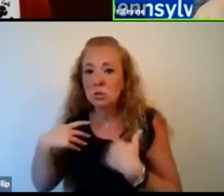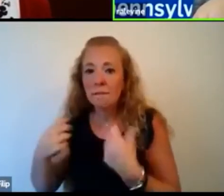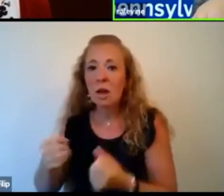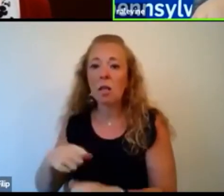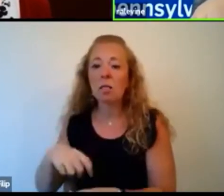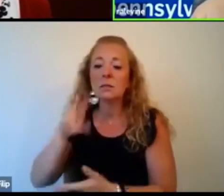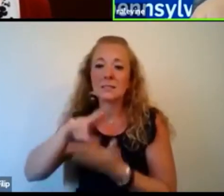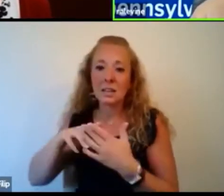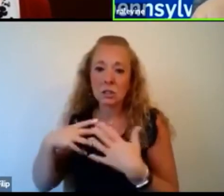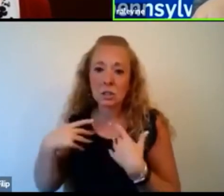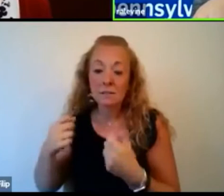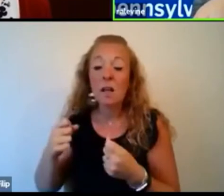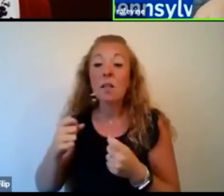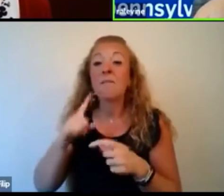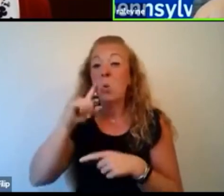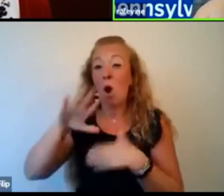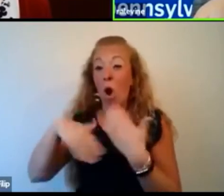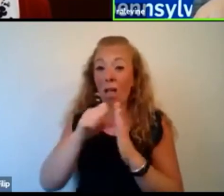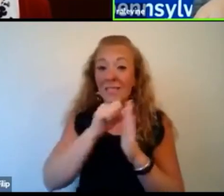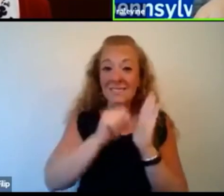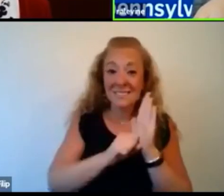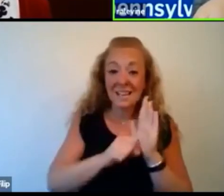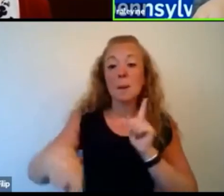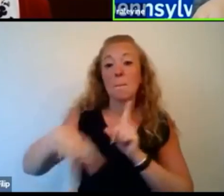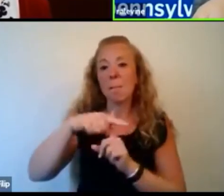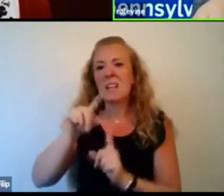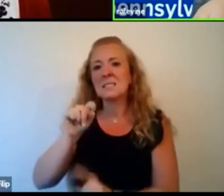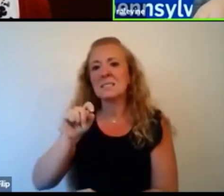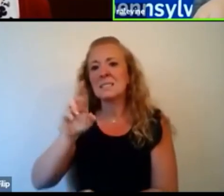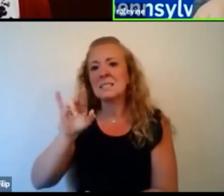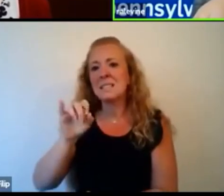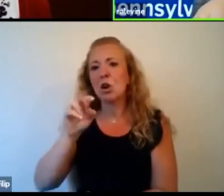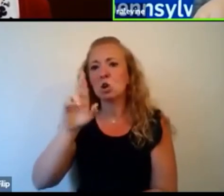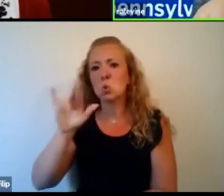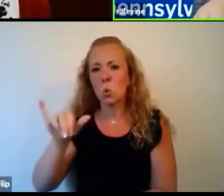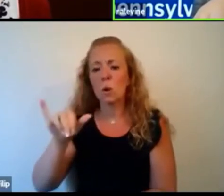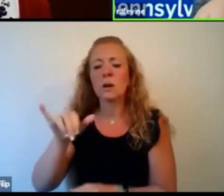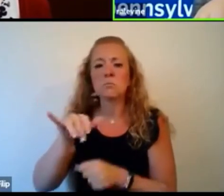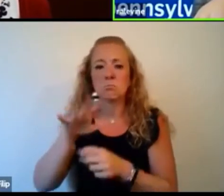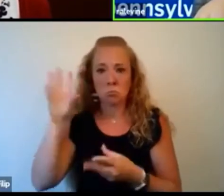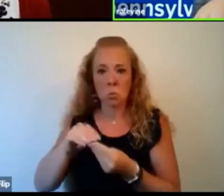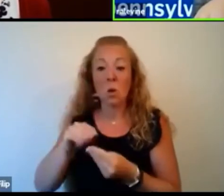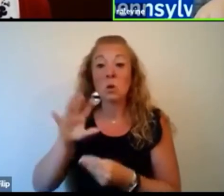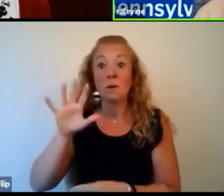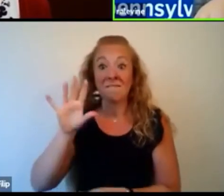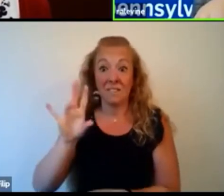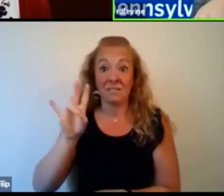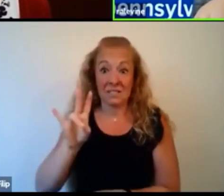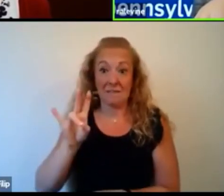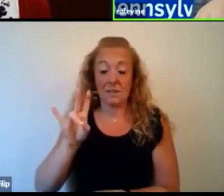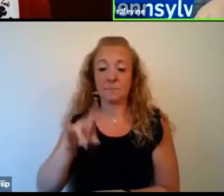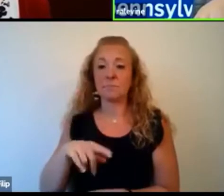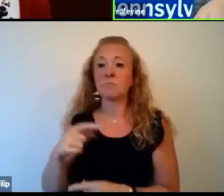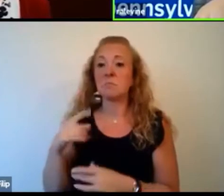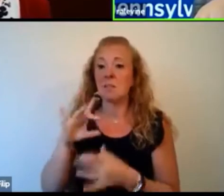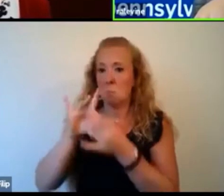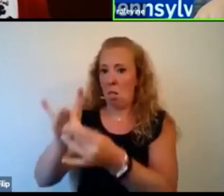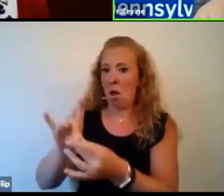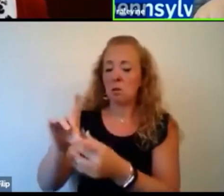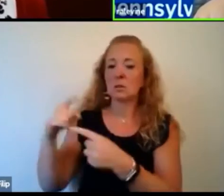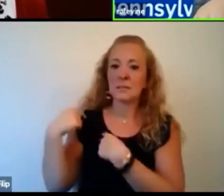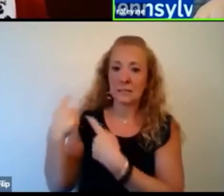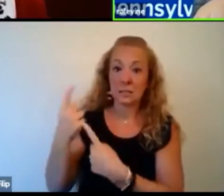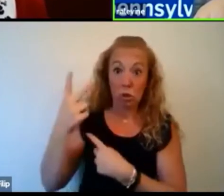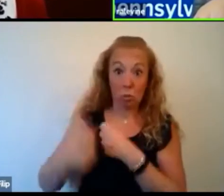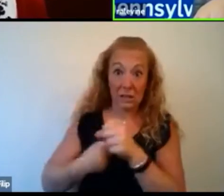the territories in the country. So there are 57 of us. That's an organization I belong to as long as I've been secretary, so over three years now.